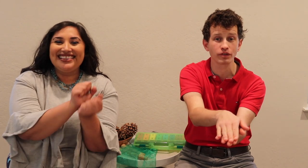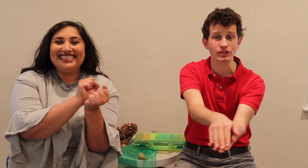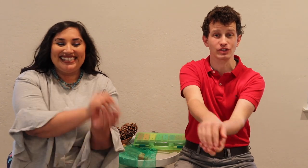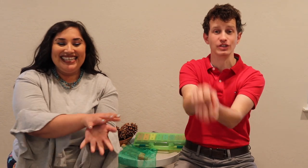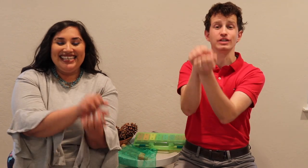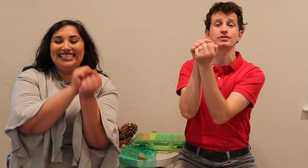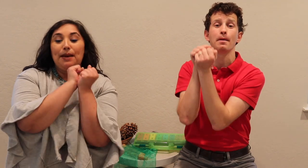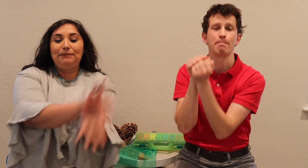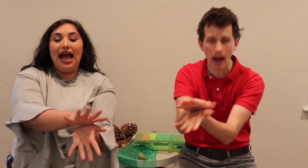the seeds.